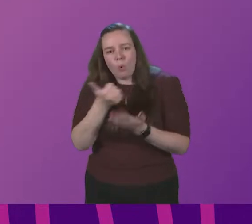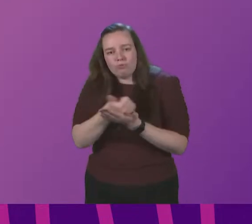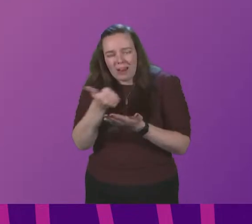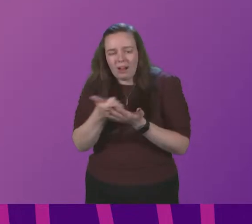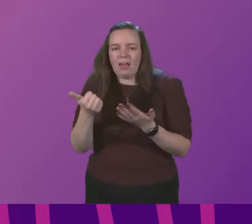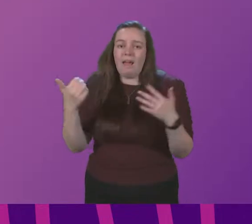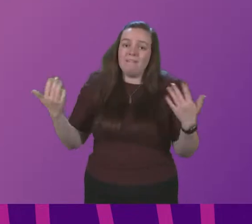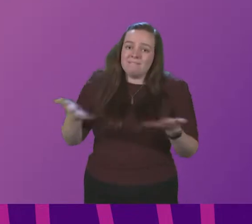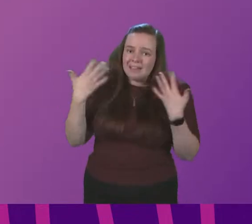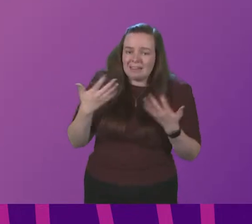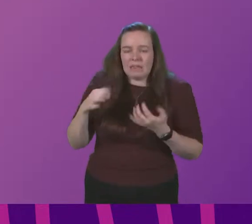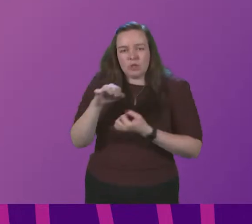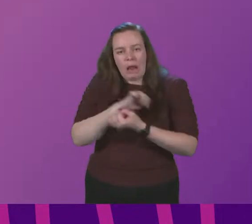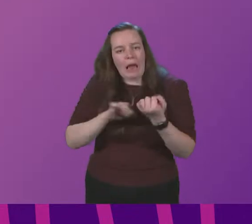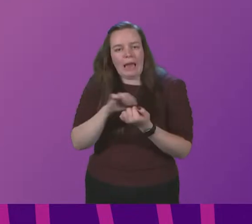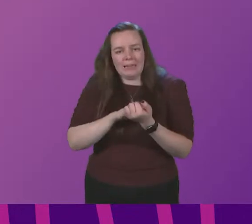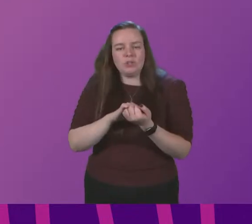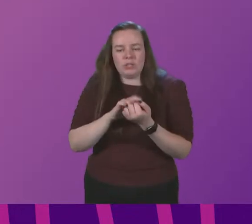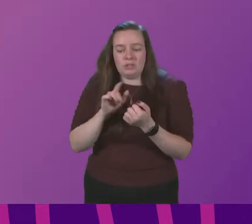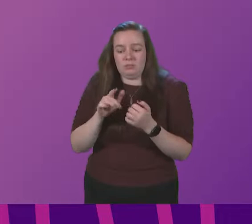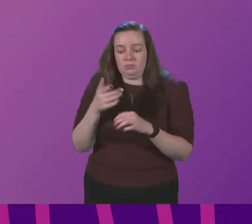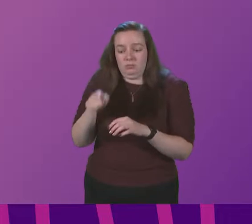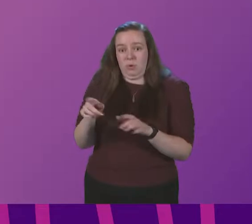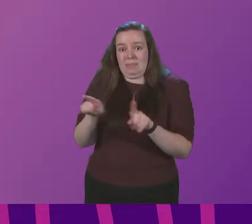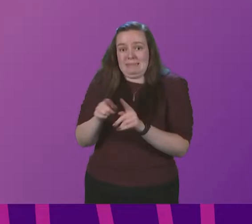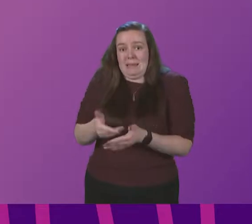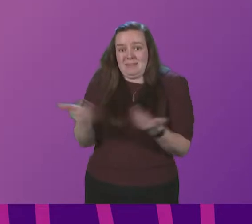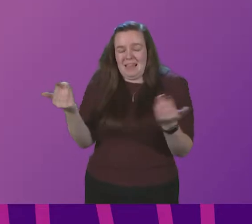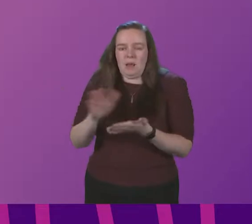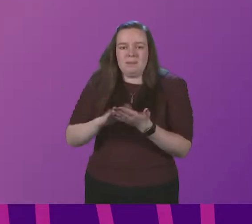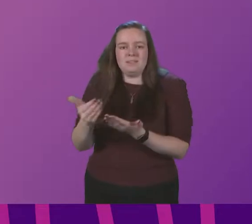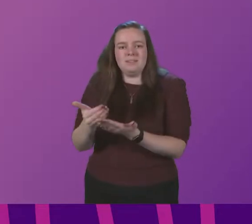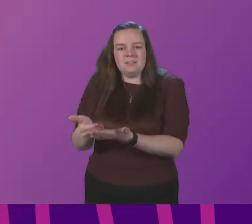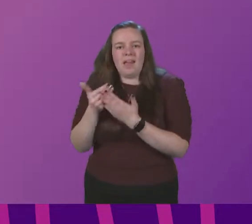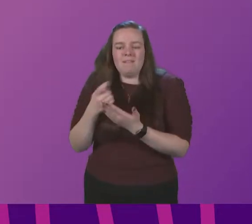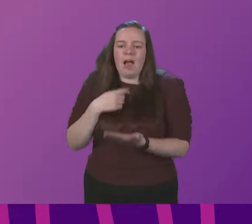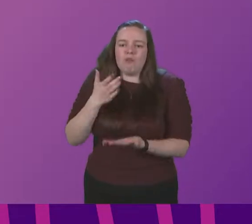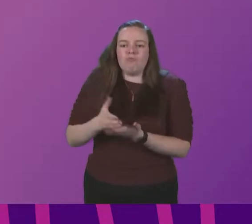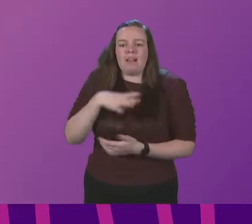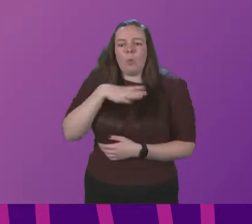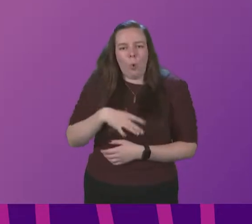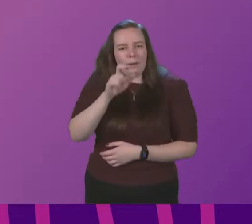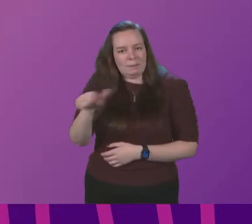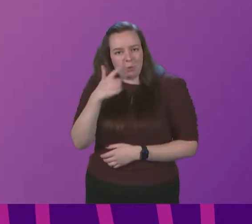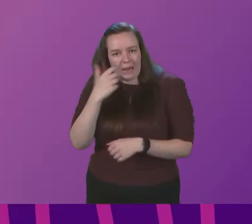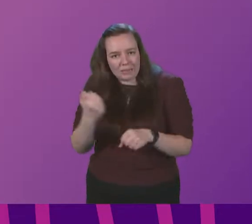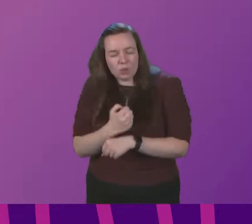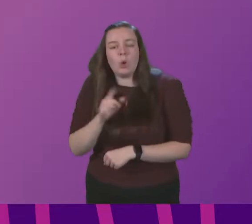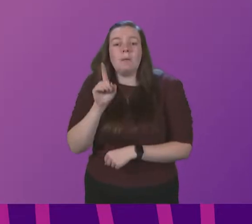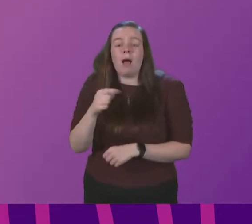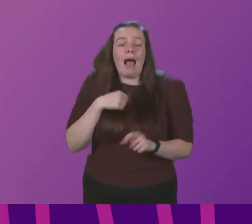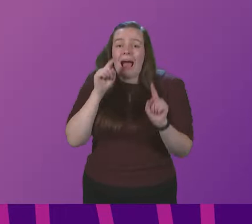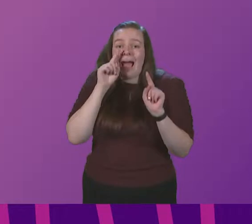and ventilation and hygiene on the day to make these things safer I really want people to be able to do that but I can't